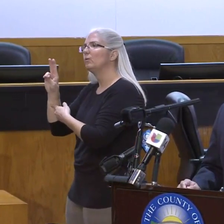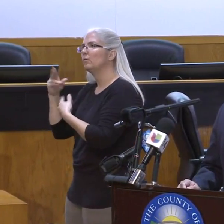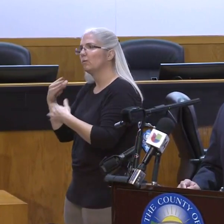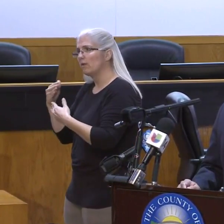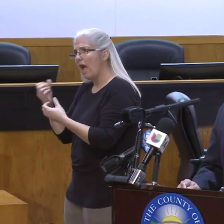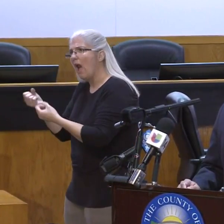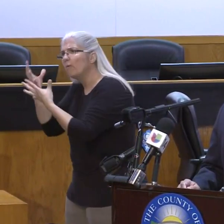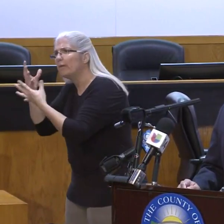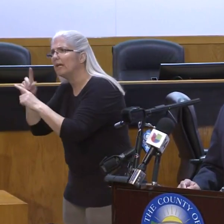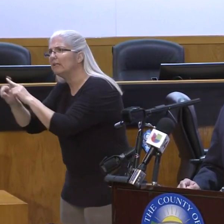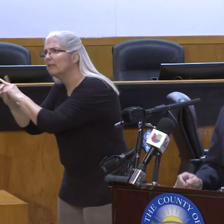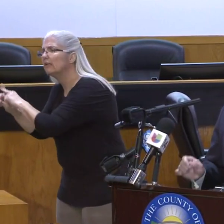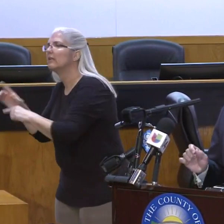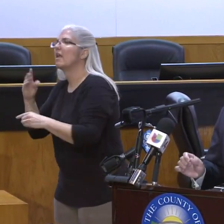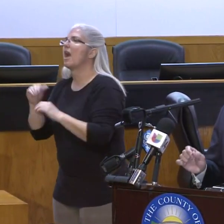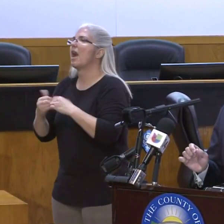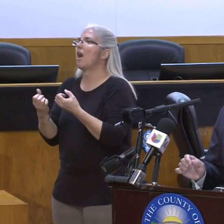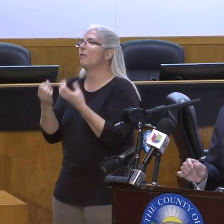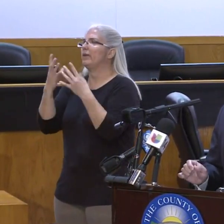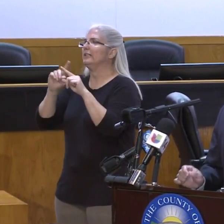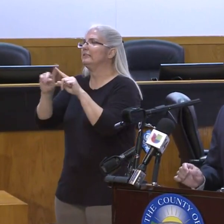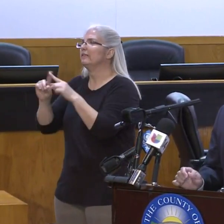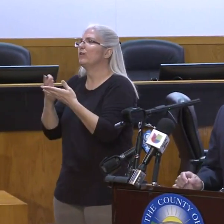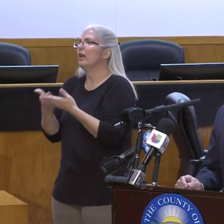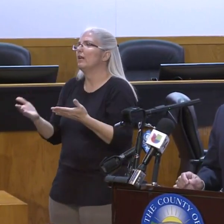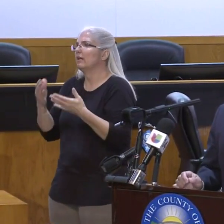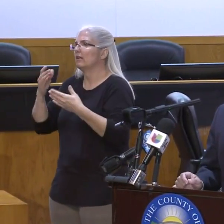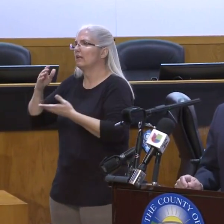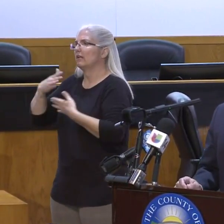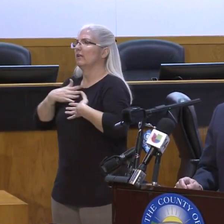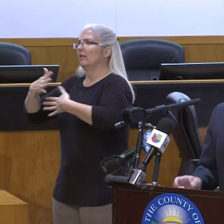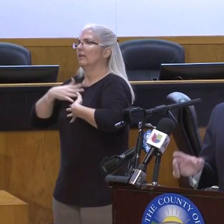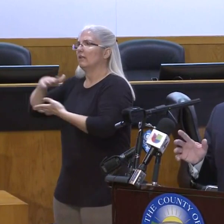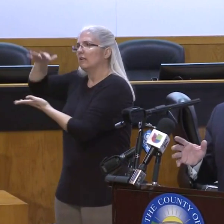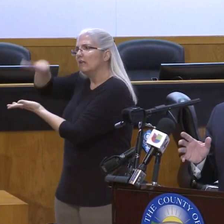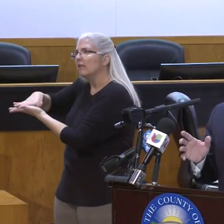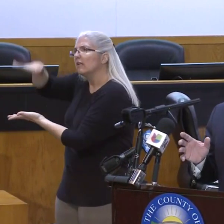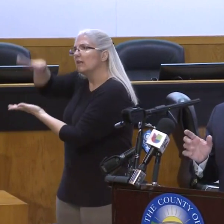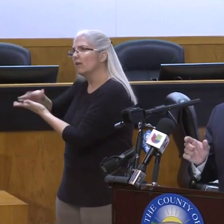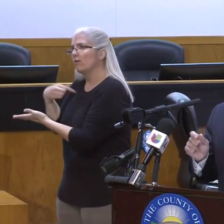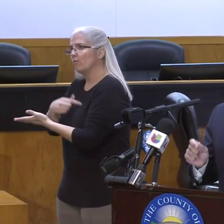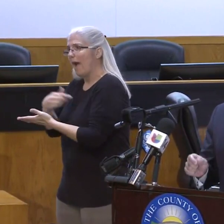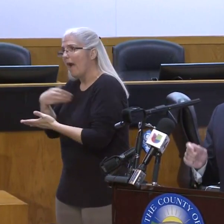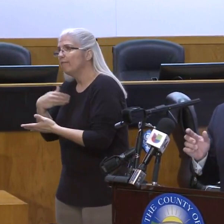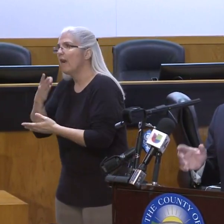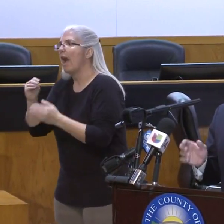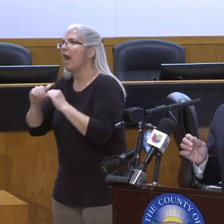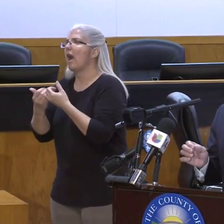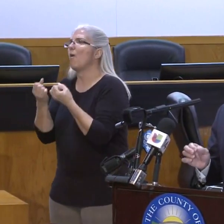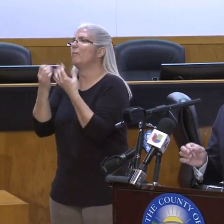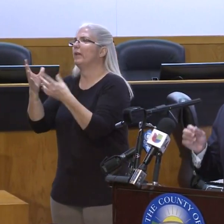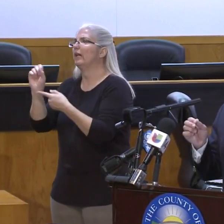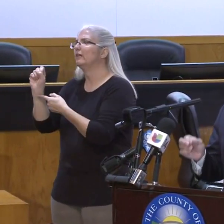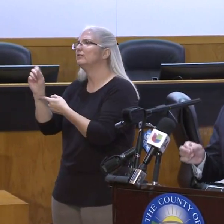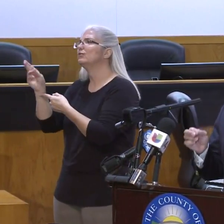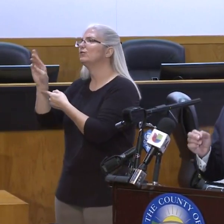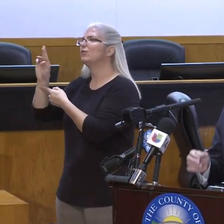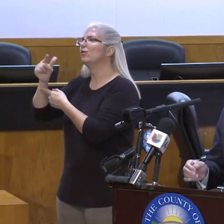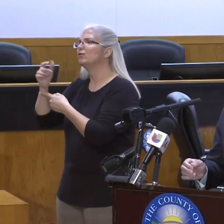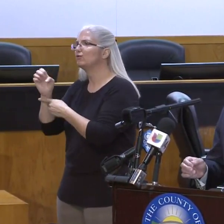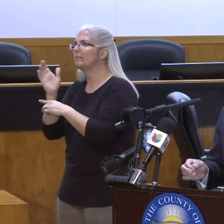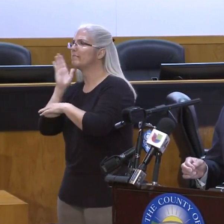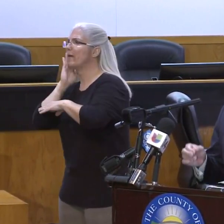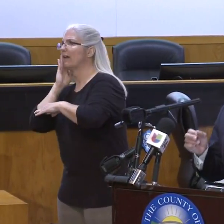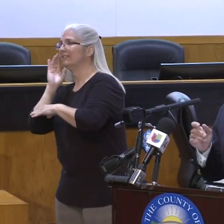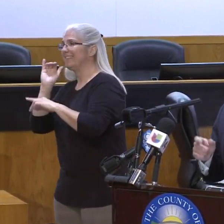surge beds. And with respect to surge beds, we want to know that surge beds, we want you to know that surge beds are the additional